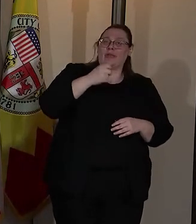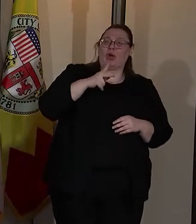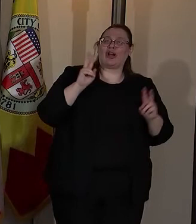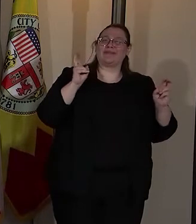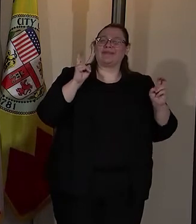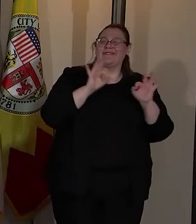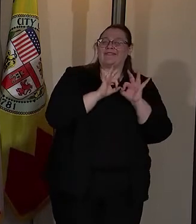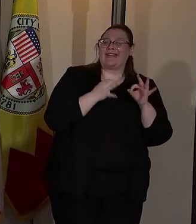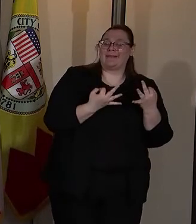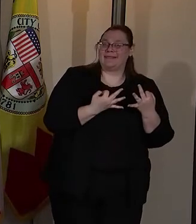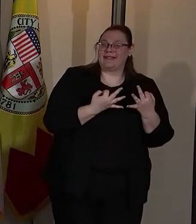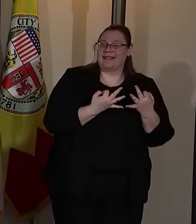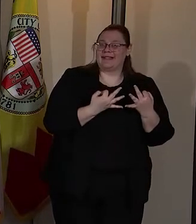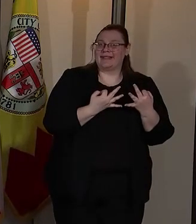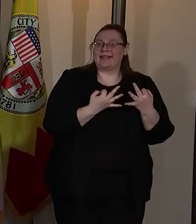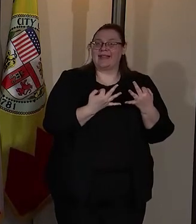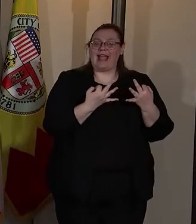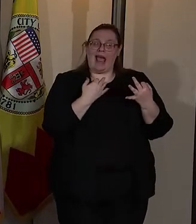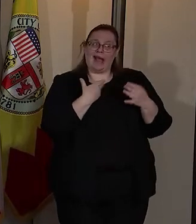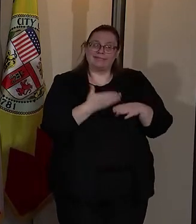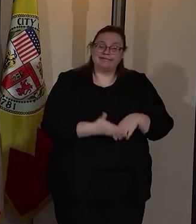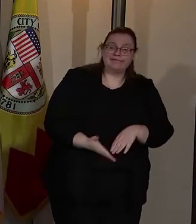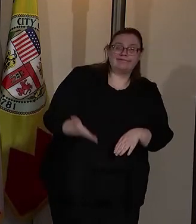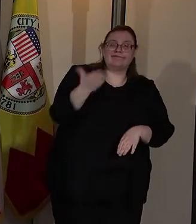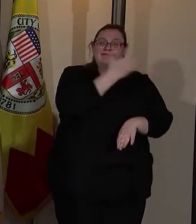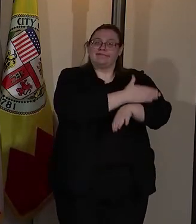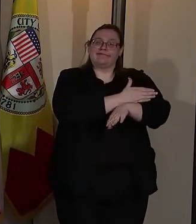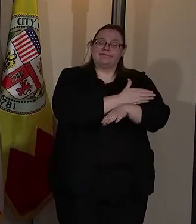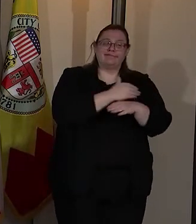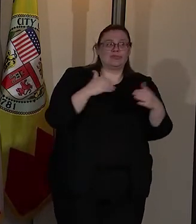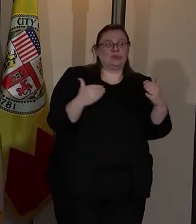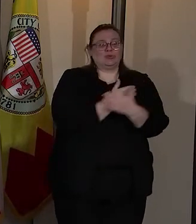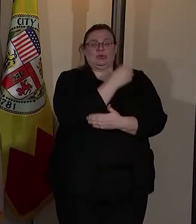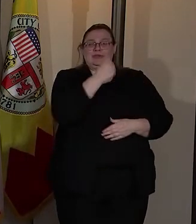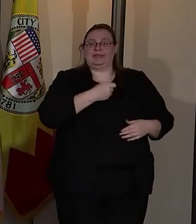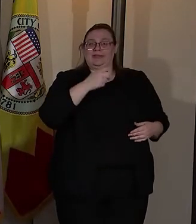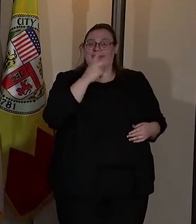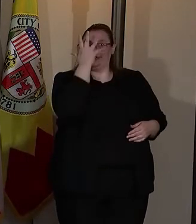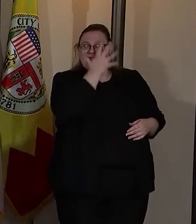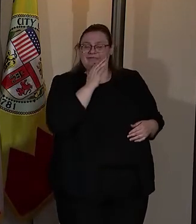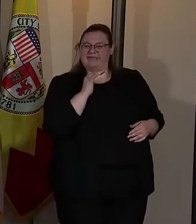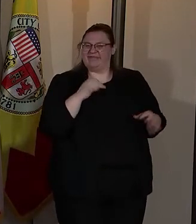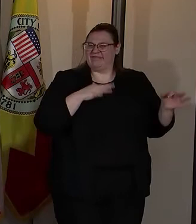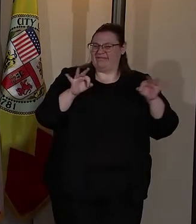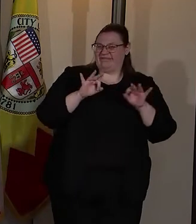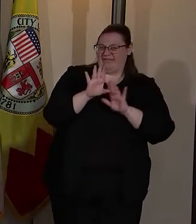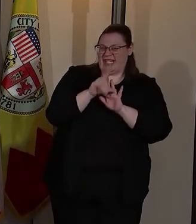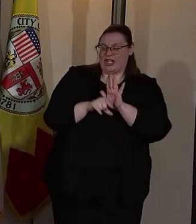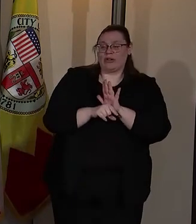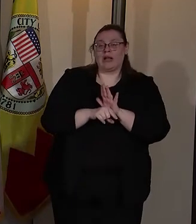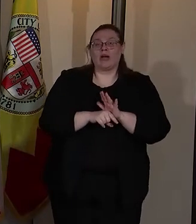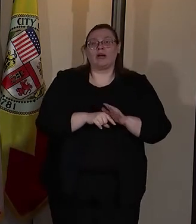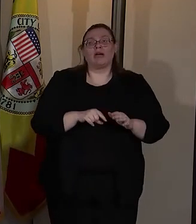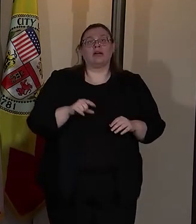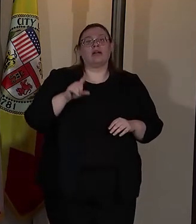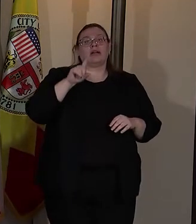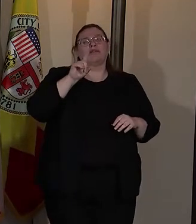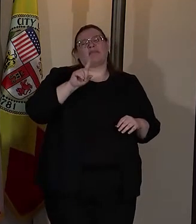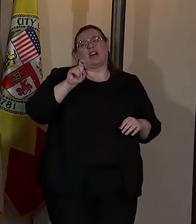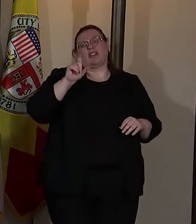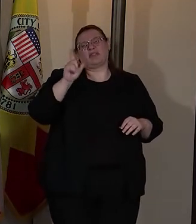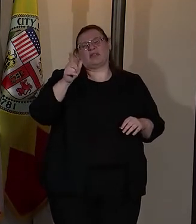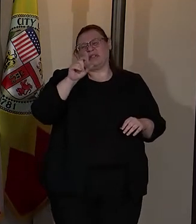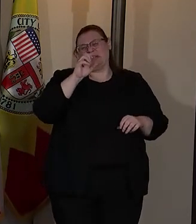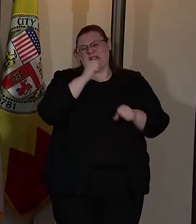and have ushered in a new and improved South Park. To give you some background, the 120-plus year or so old